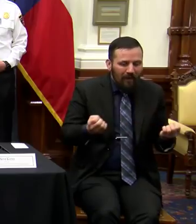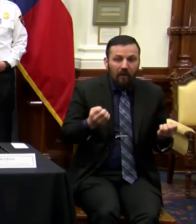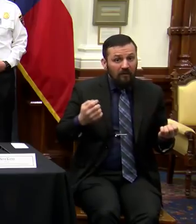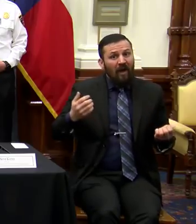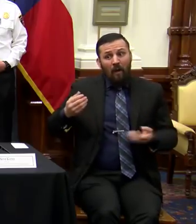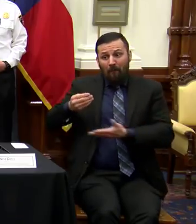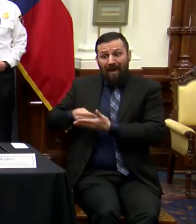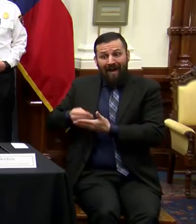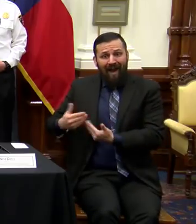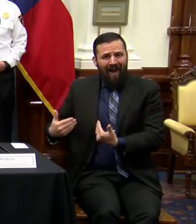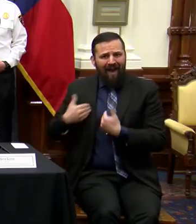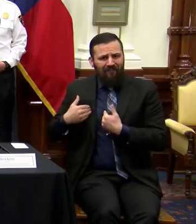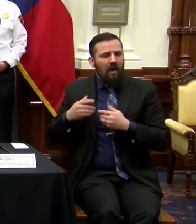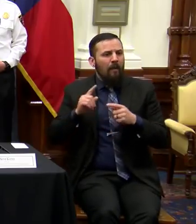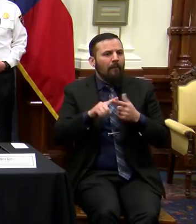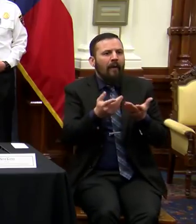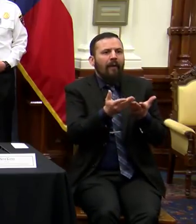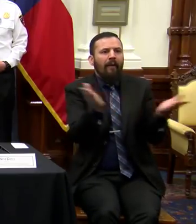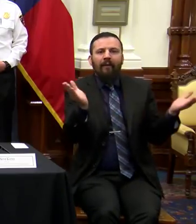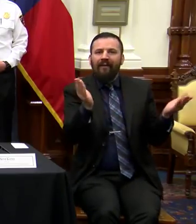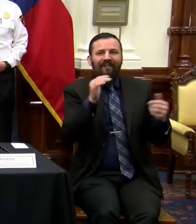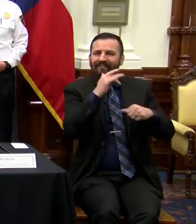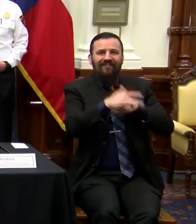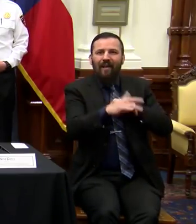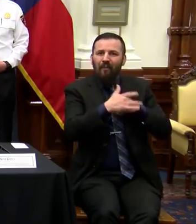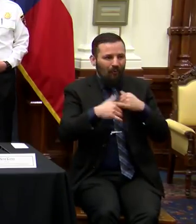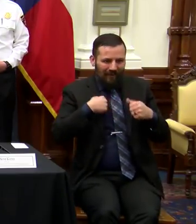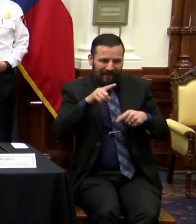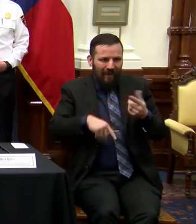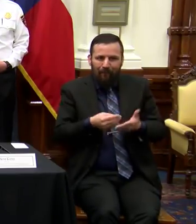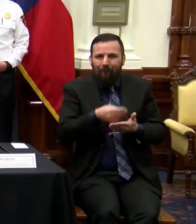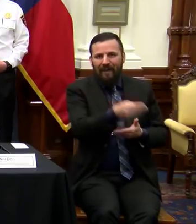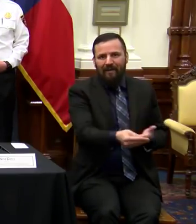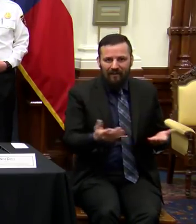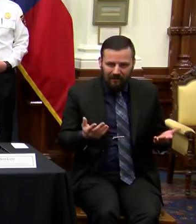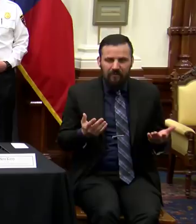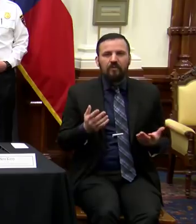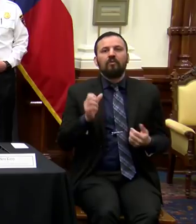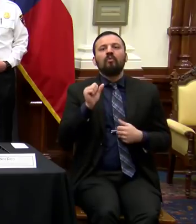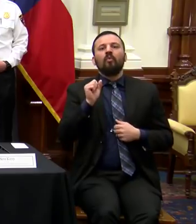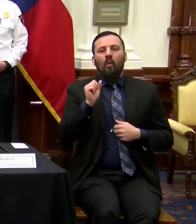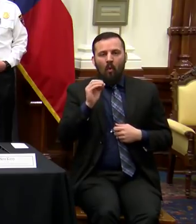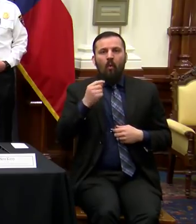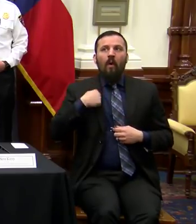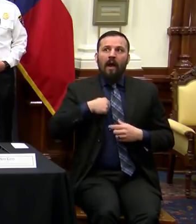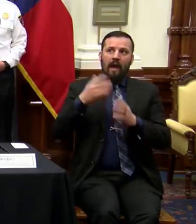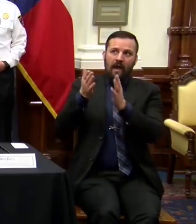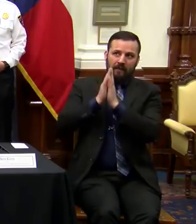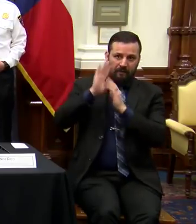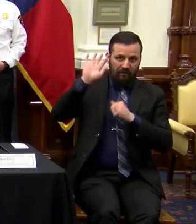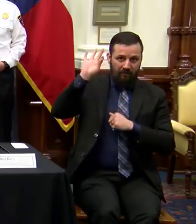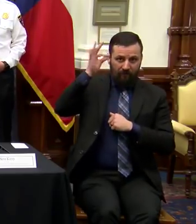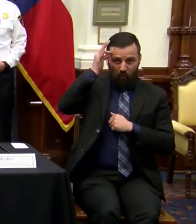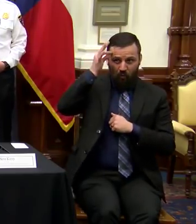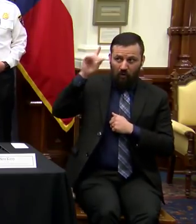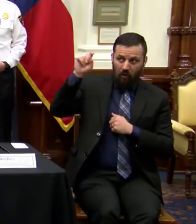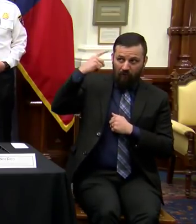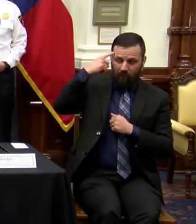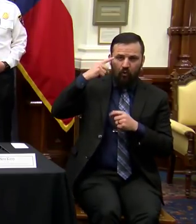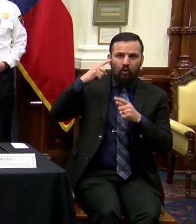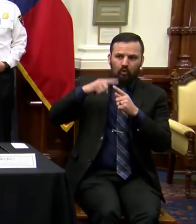but the supplies are not available for us to be able to purchase. We are asking the federal government to accelerate